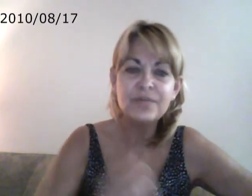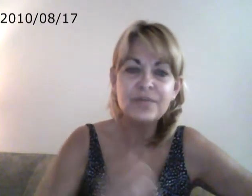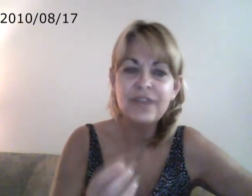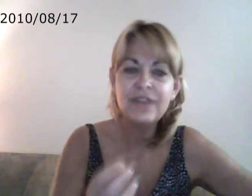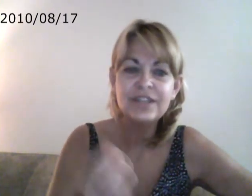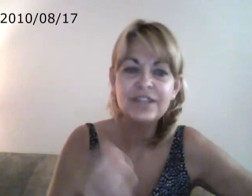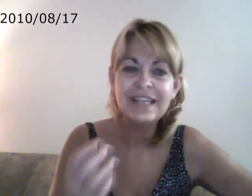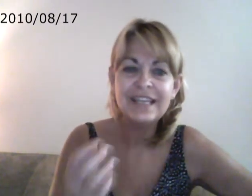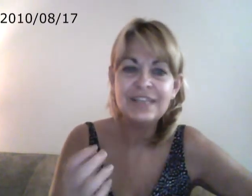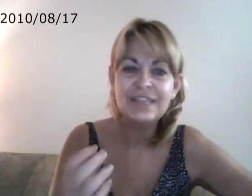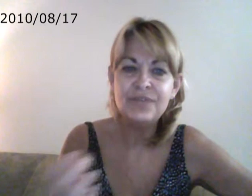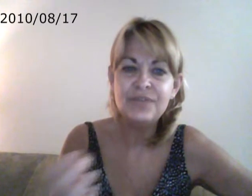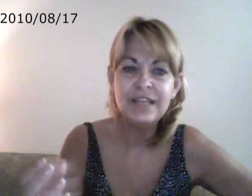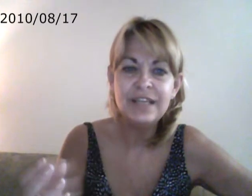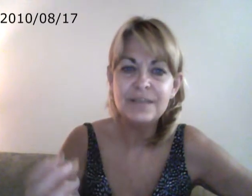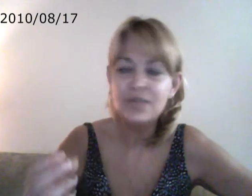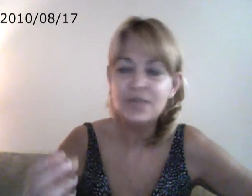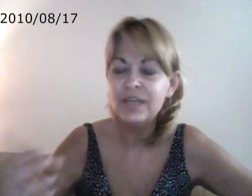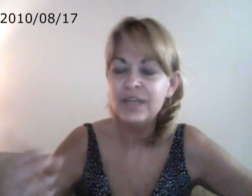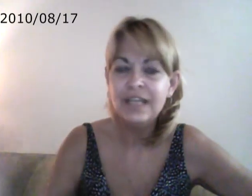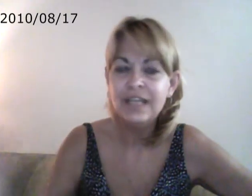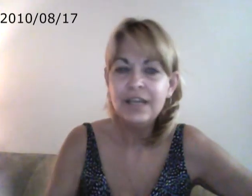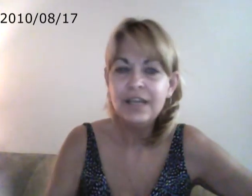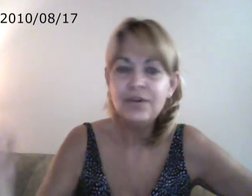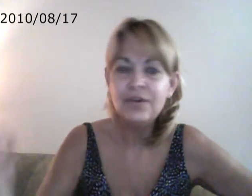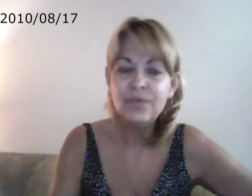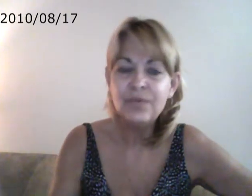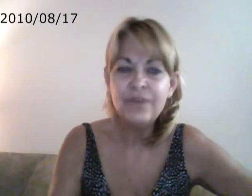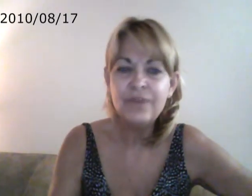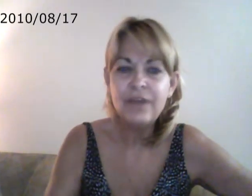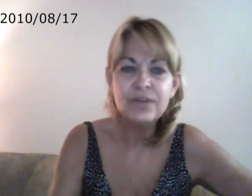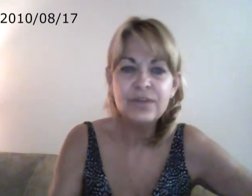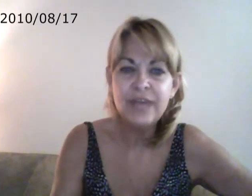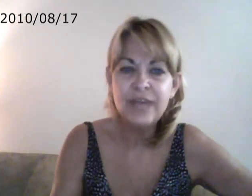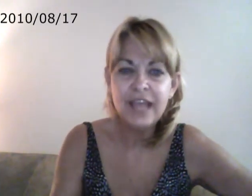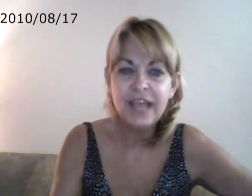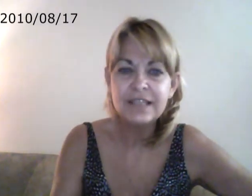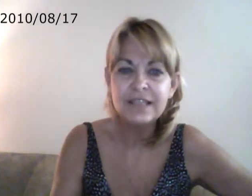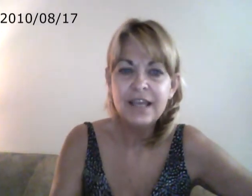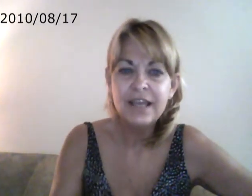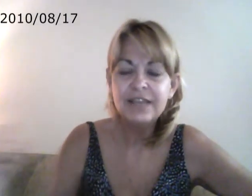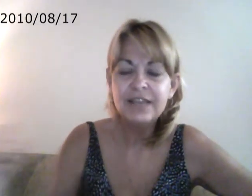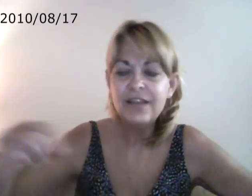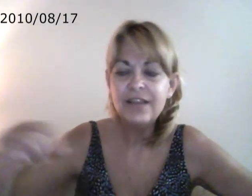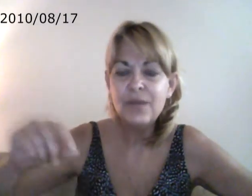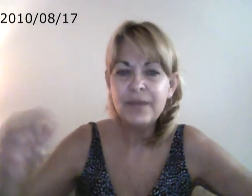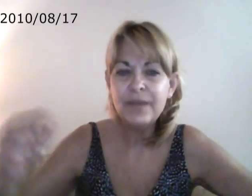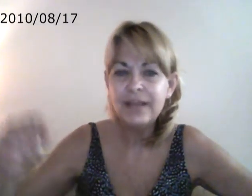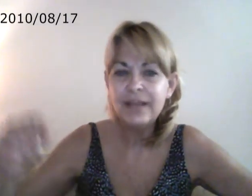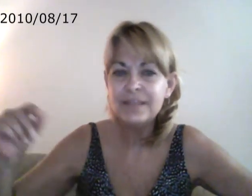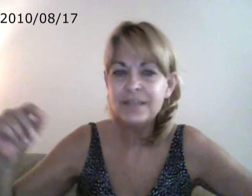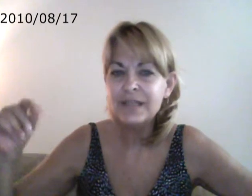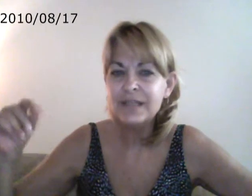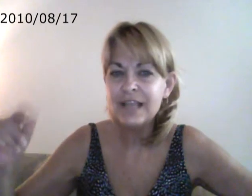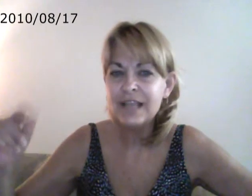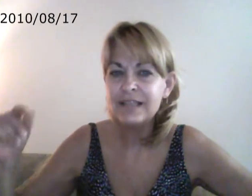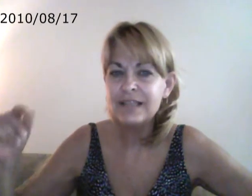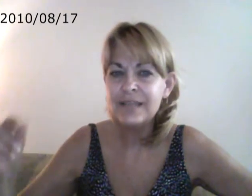perfection in its uniqueness between, you know, one flower to a next. It's not like one petal has to be exactly the same